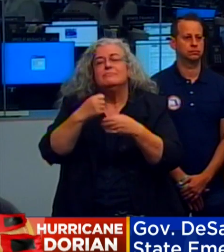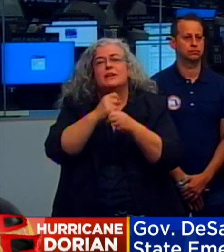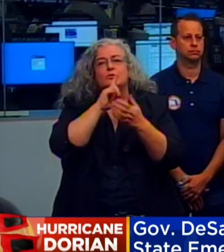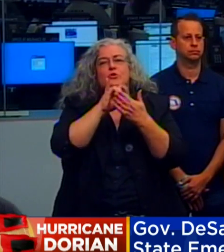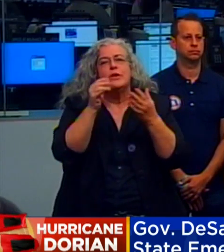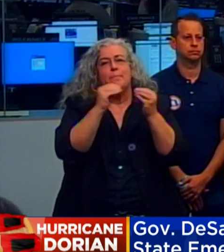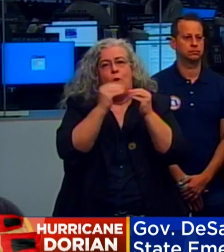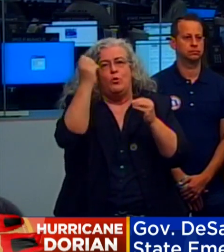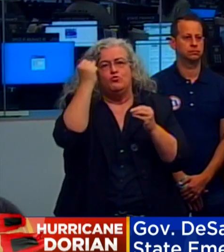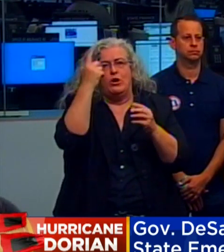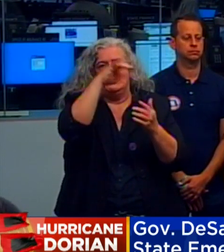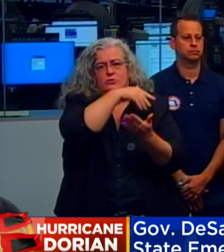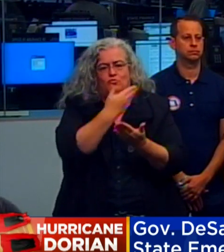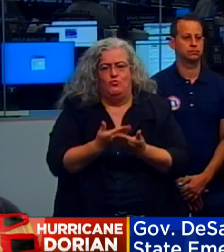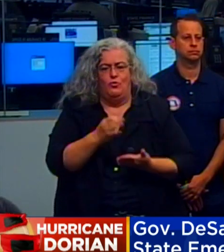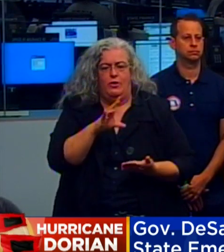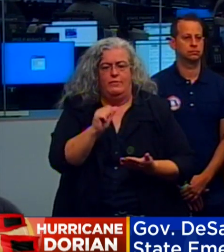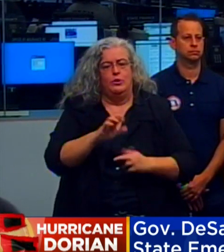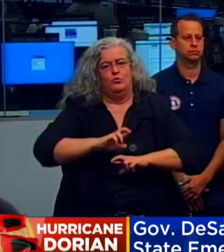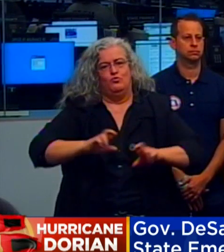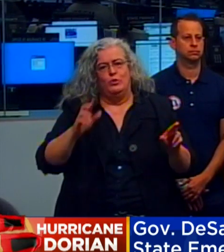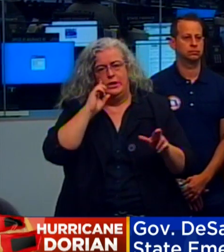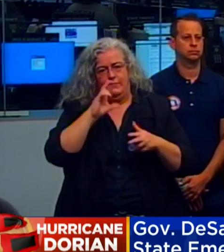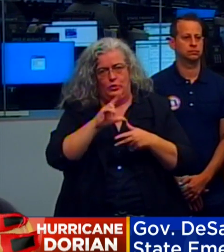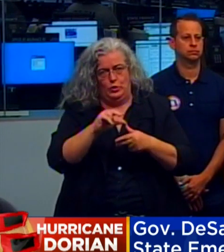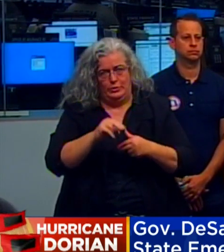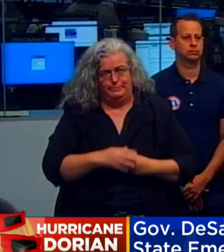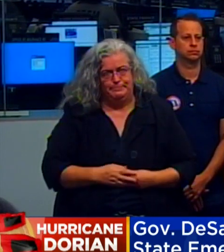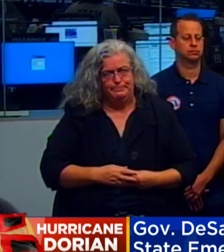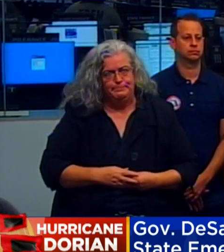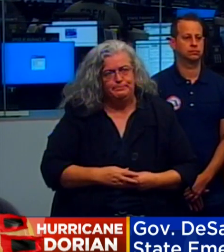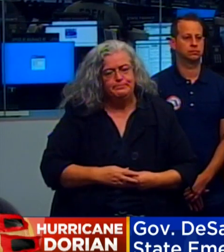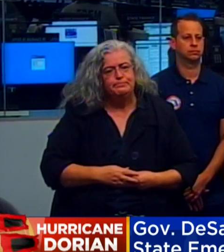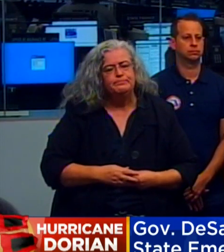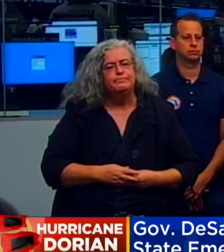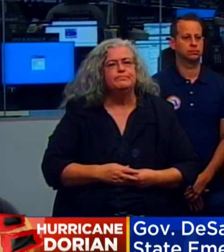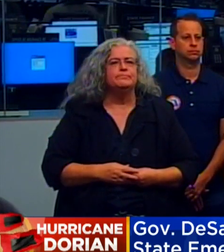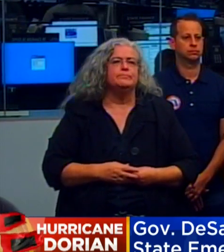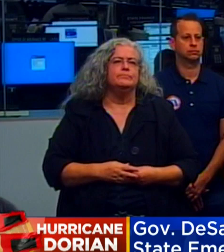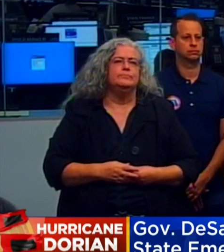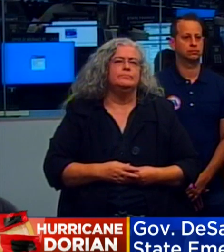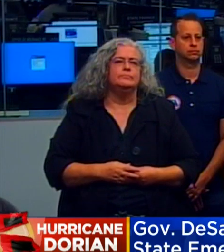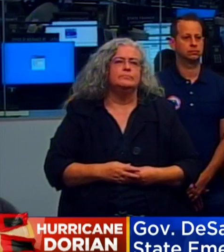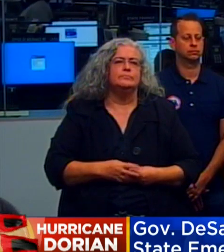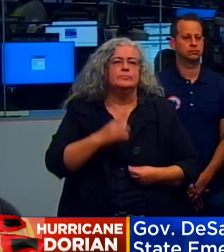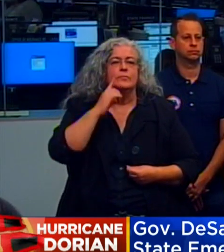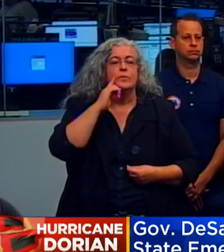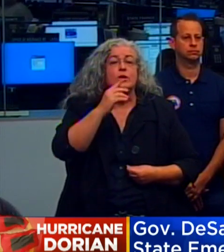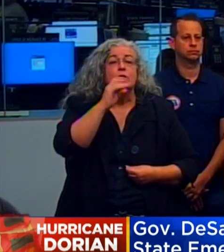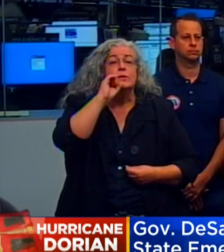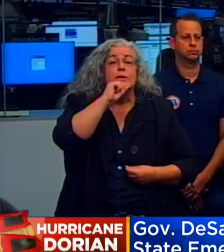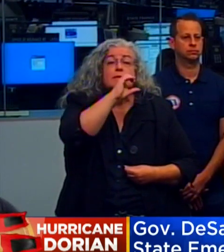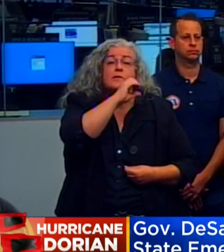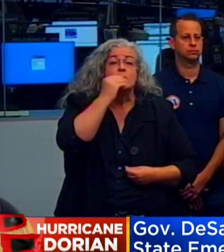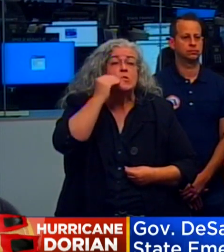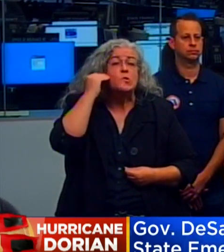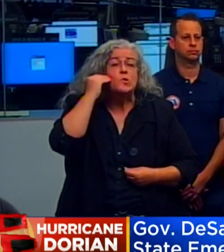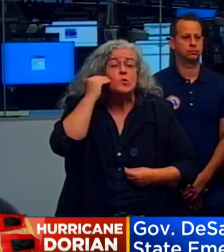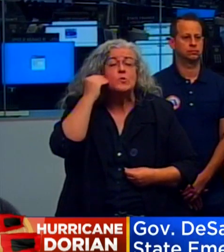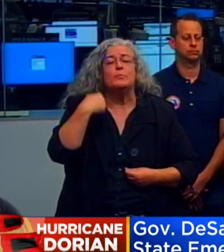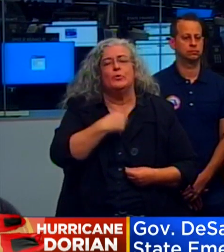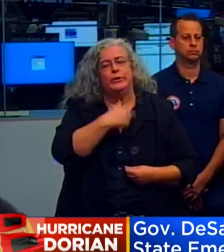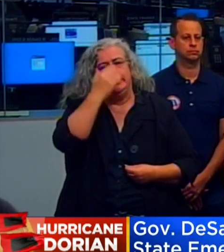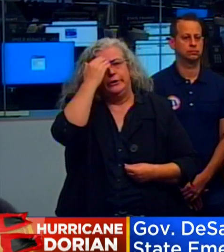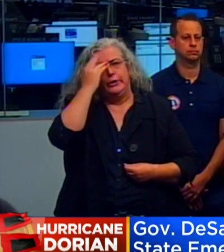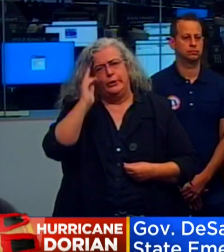in from out of state. And so that is happening as we speak. In terms of these nursing homes, obviously that's been an issue in the